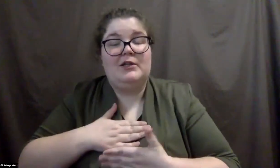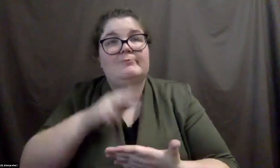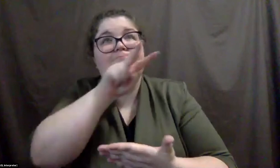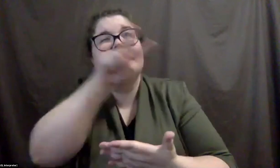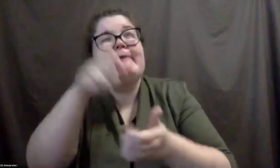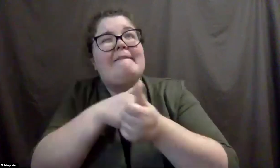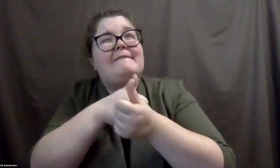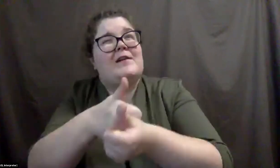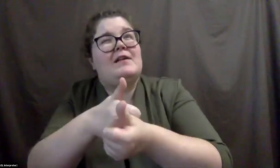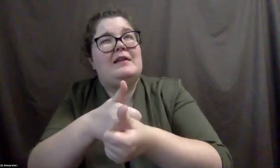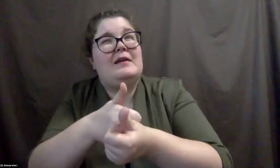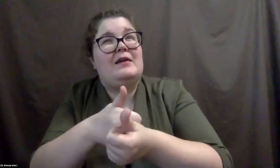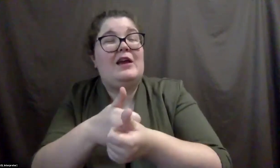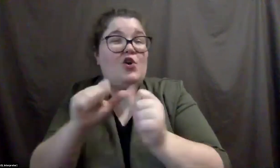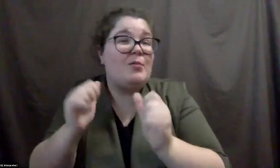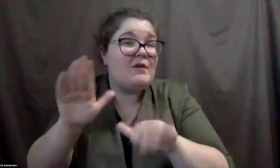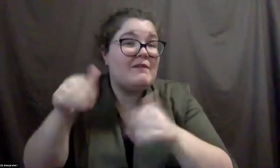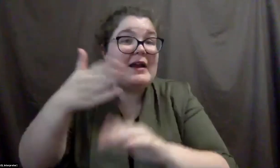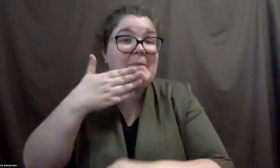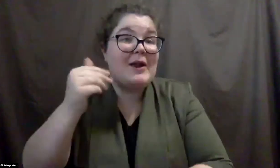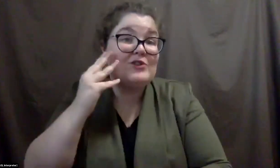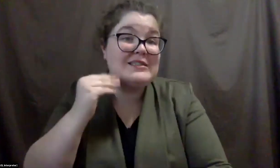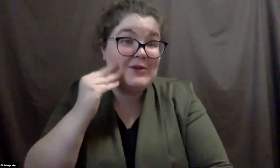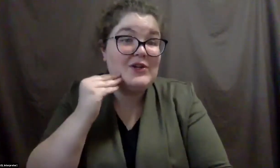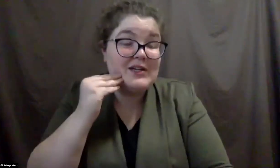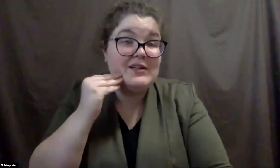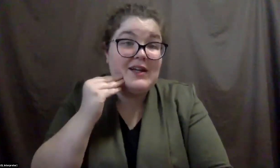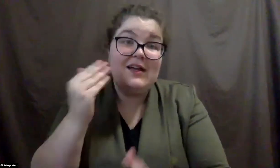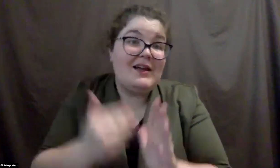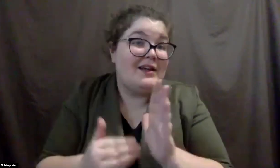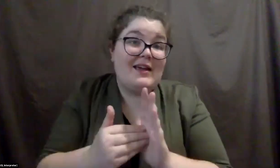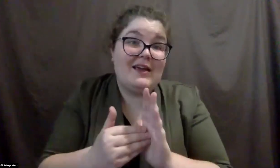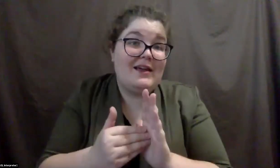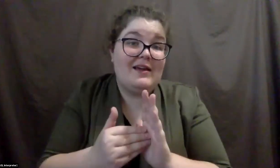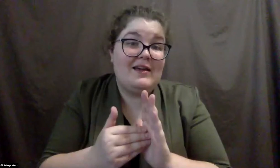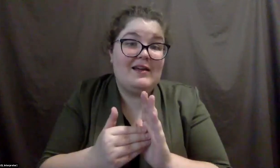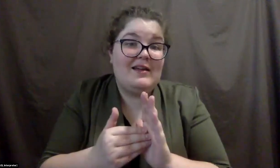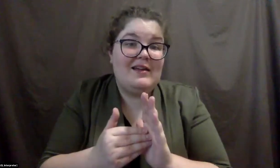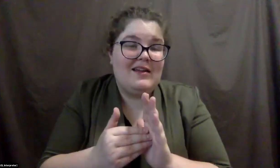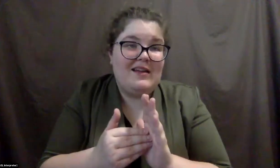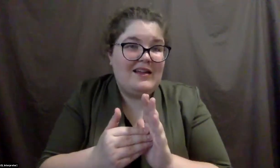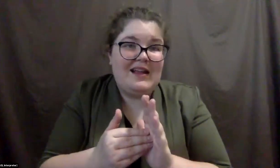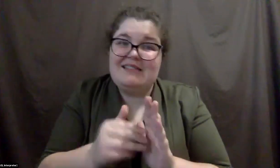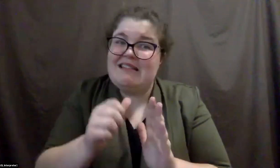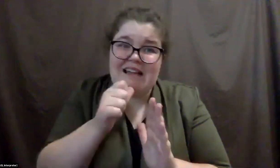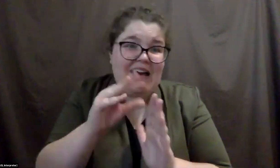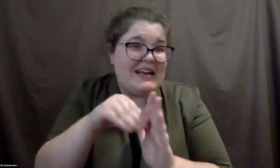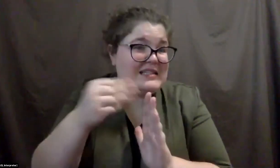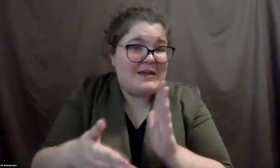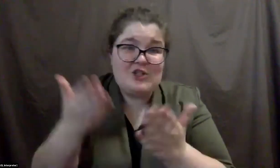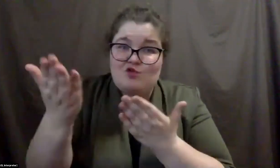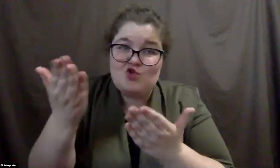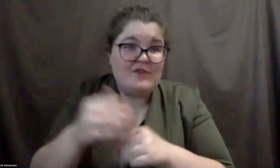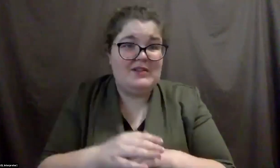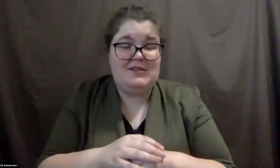them kind of a better experience and you'll find that that's, uh, again, that that's not a, um, a service that really does cost a whole lot. Additionally, um,